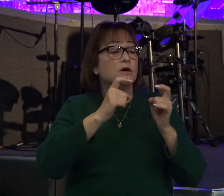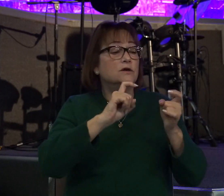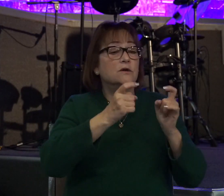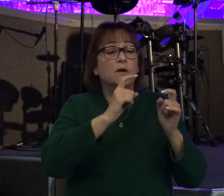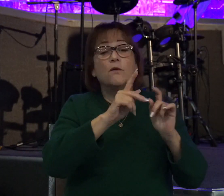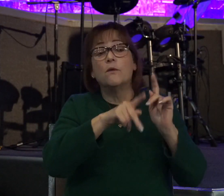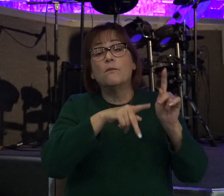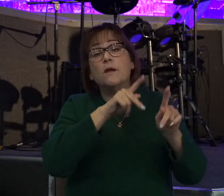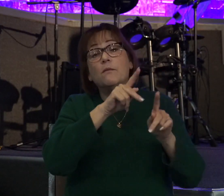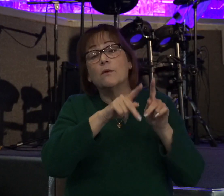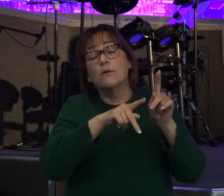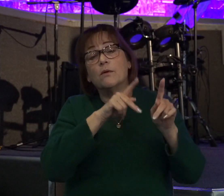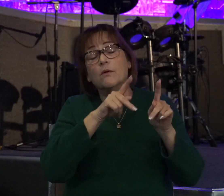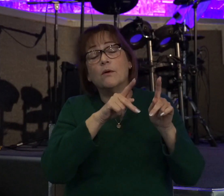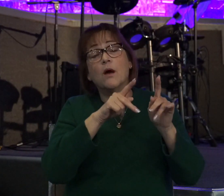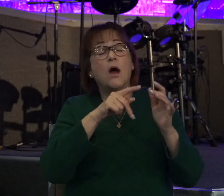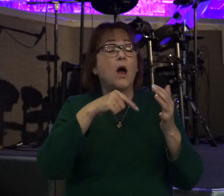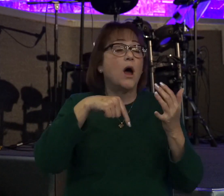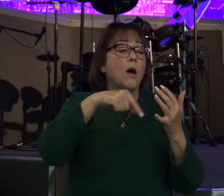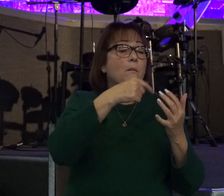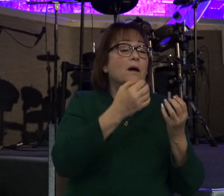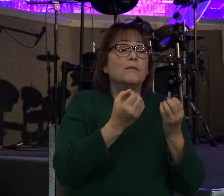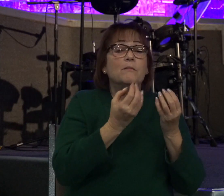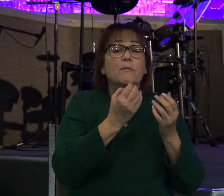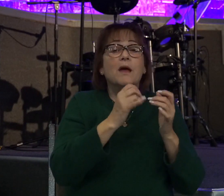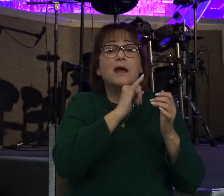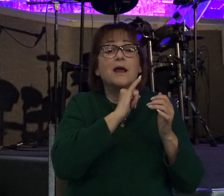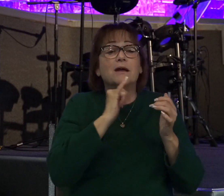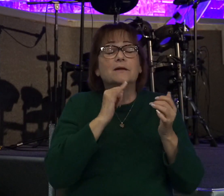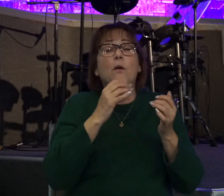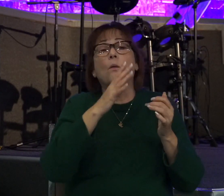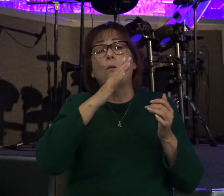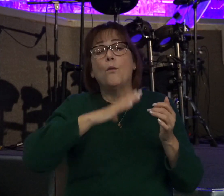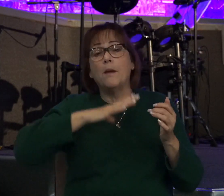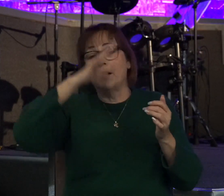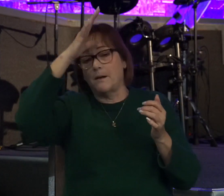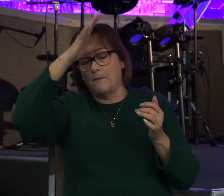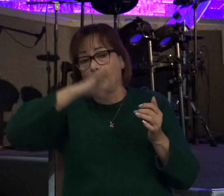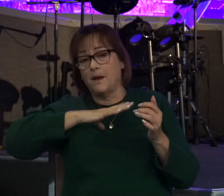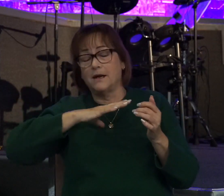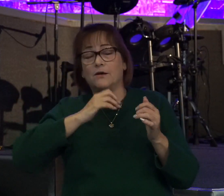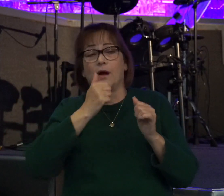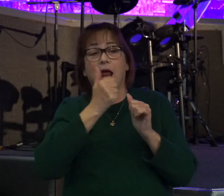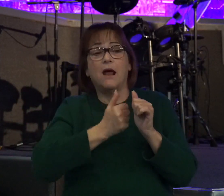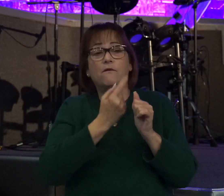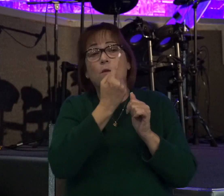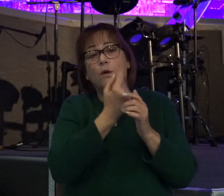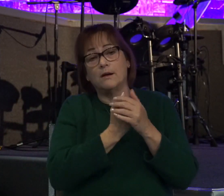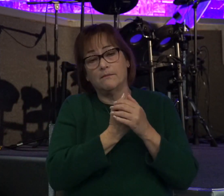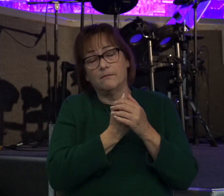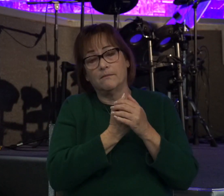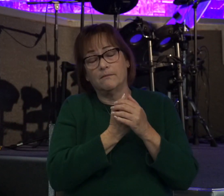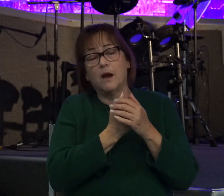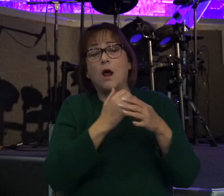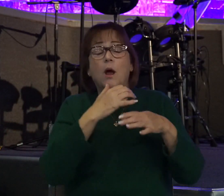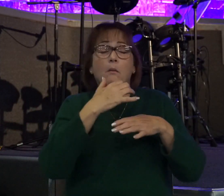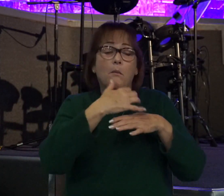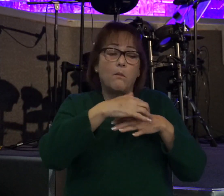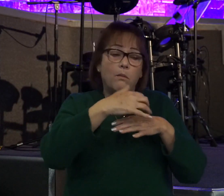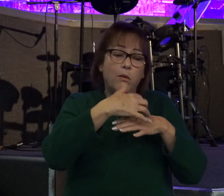people, among the whole multitude of Israel, both women and men to everyone, a loaf of bread, a piece